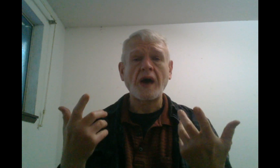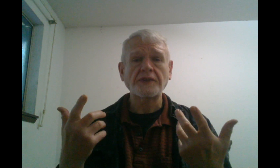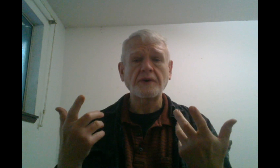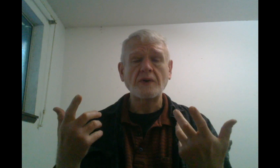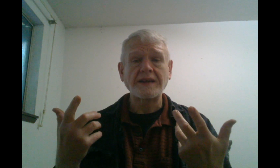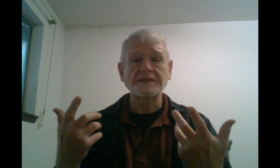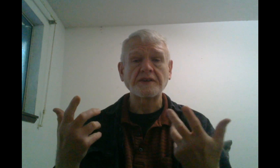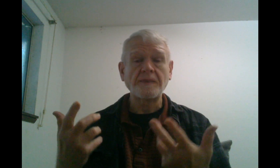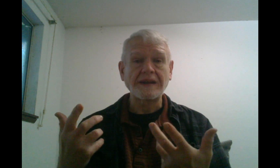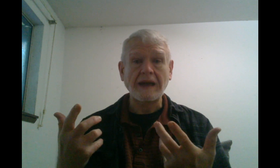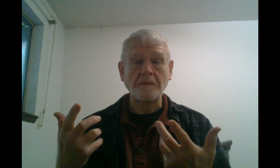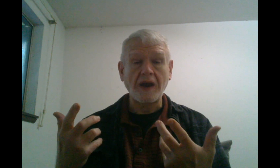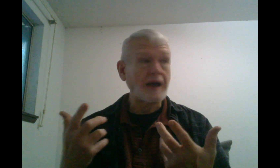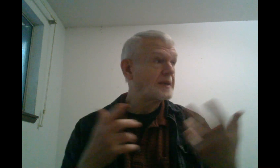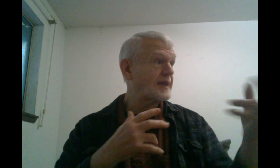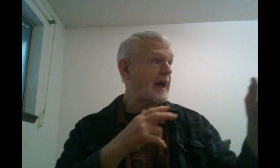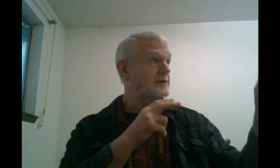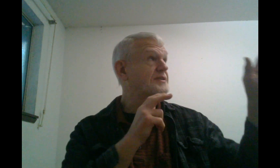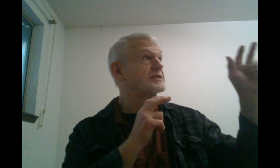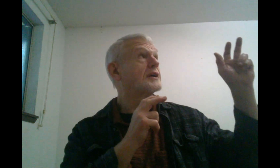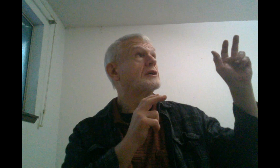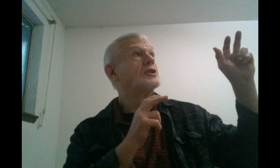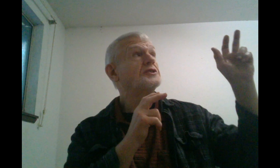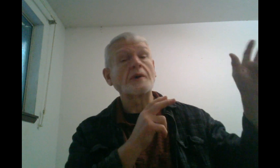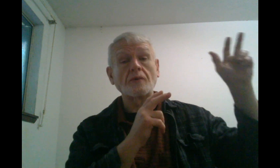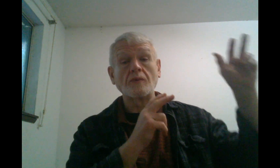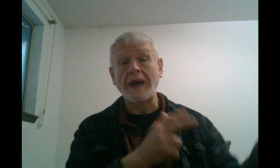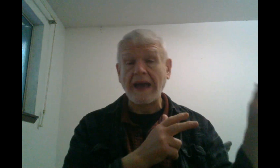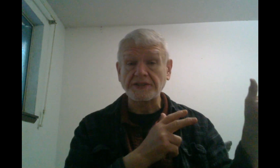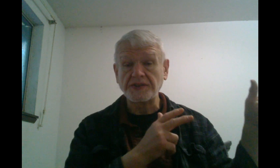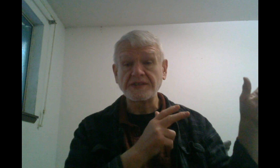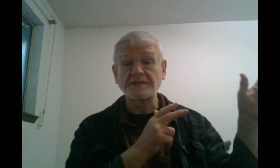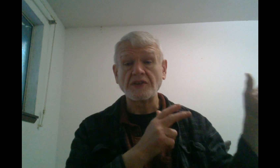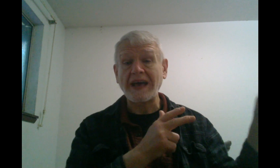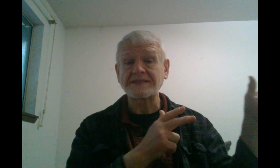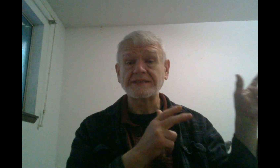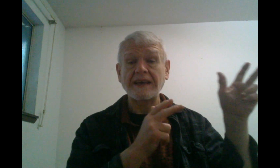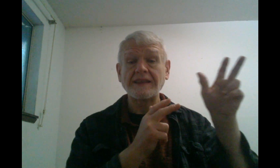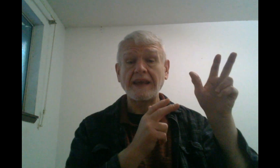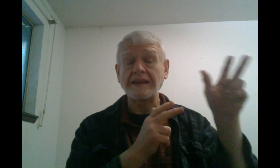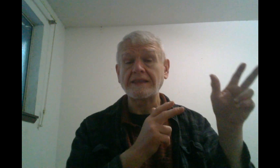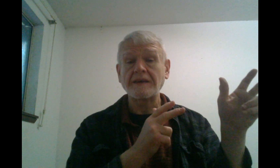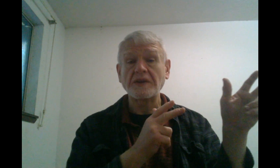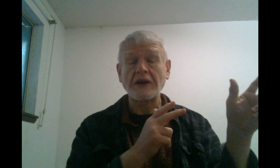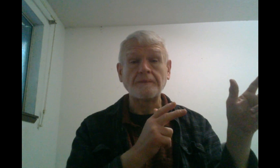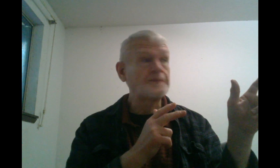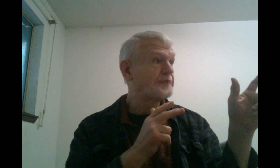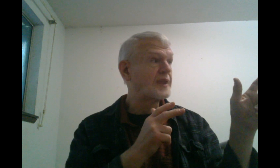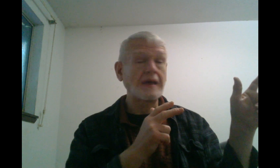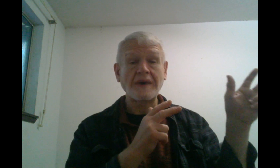walkthrough and it's going to be a nightmare. I mean, the house is trash. This is the last day that anything can be done. And